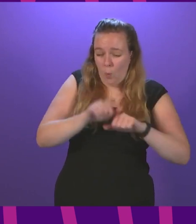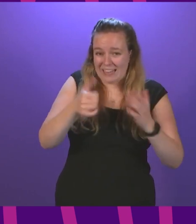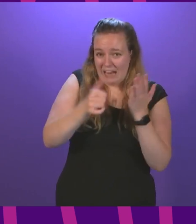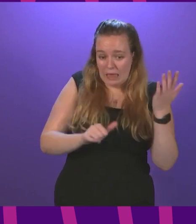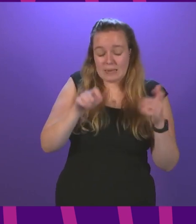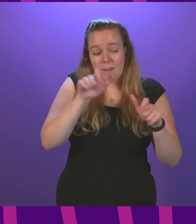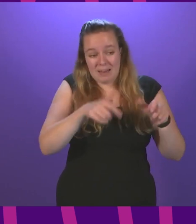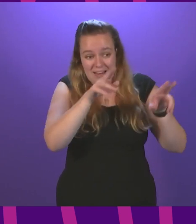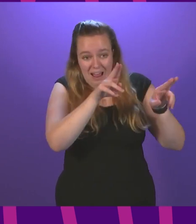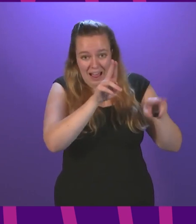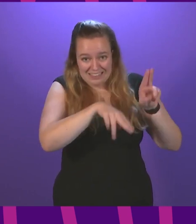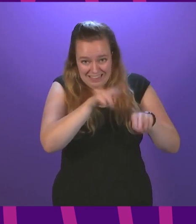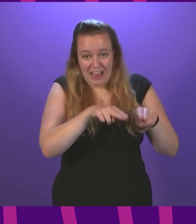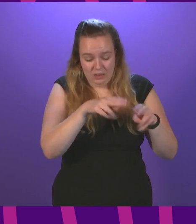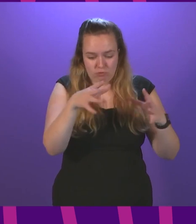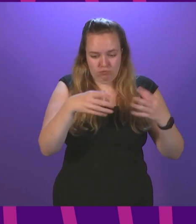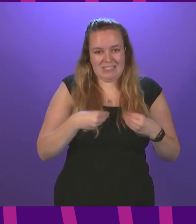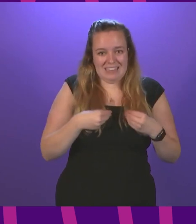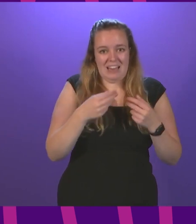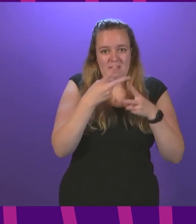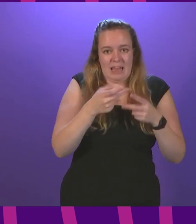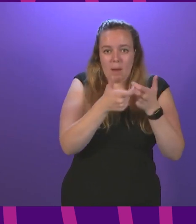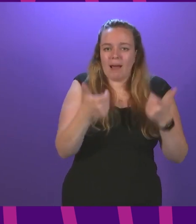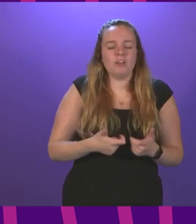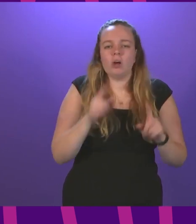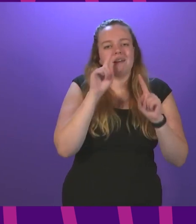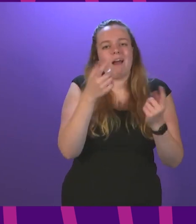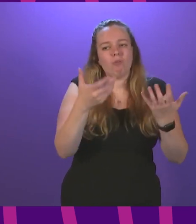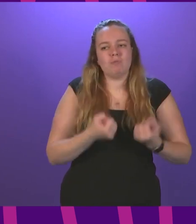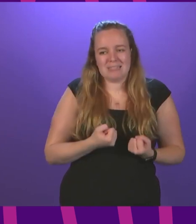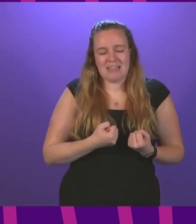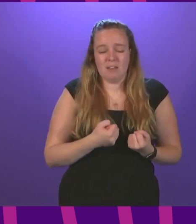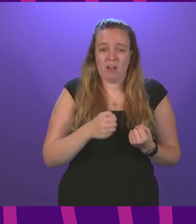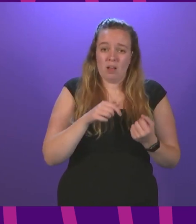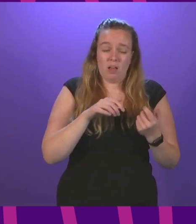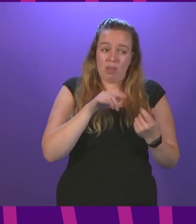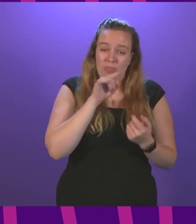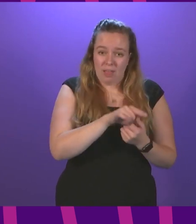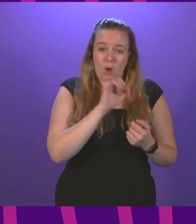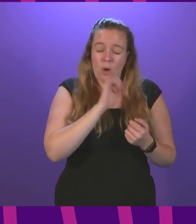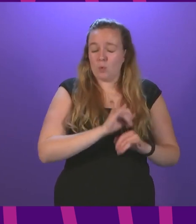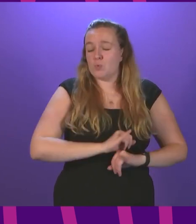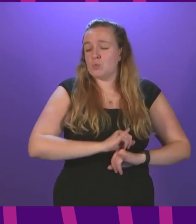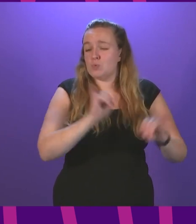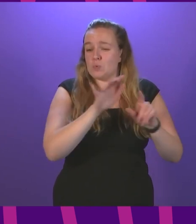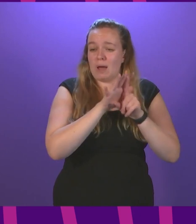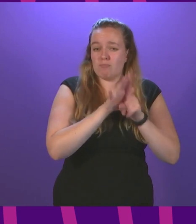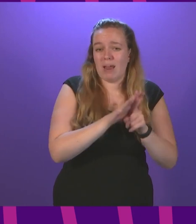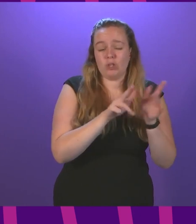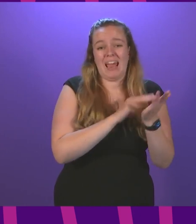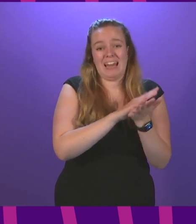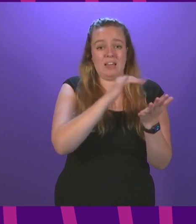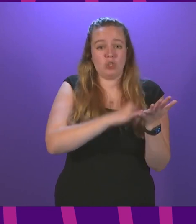assessed to get a care package but are not able to get one all of that is going to put massive pressure on the